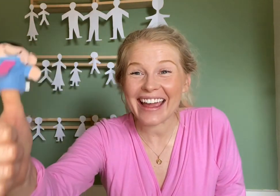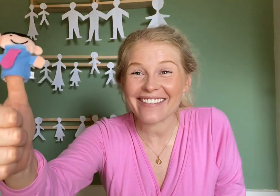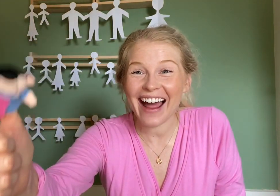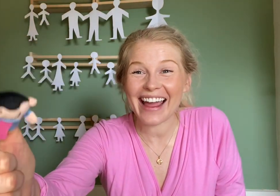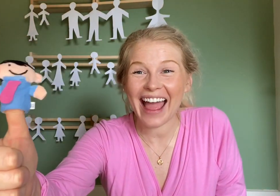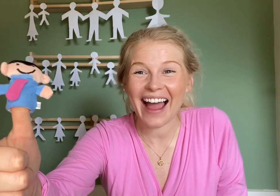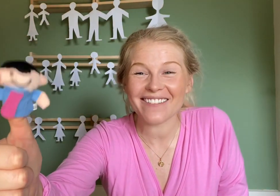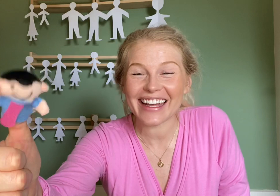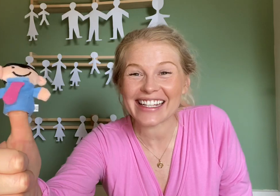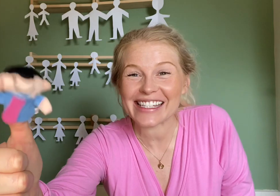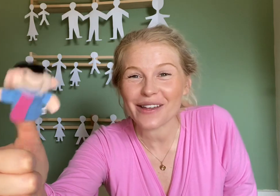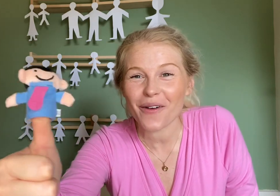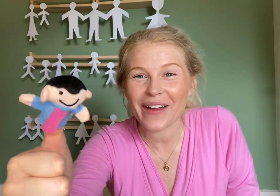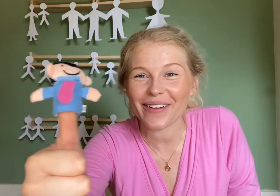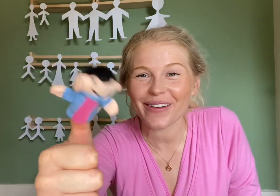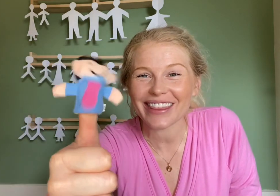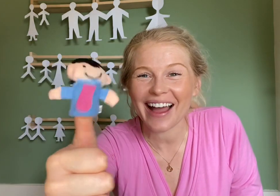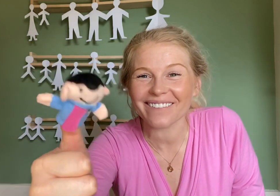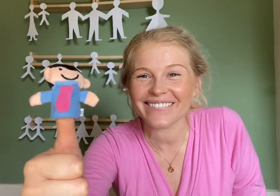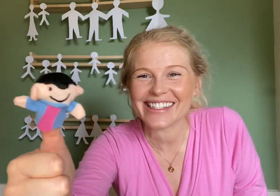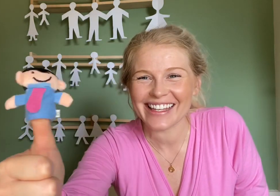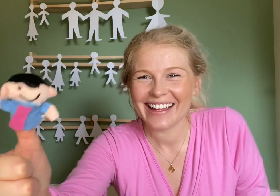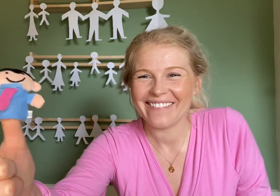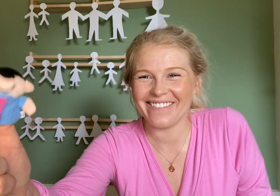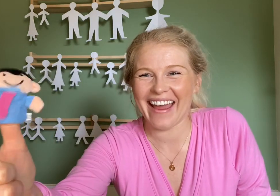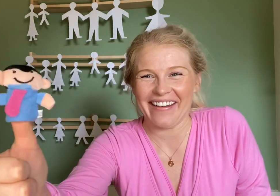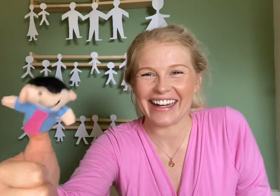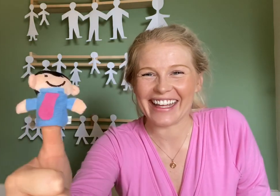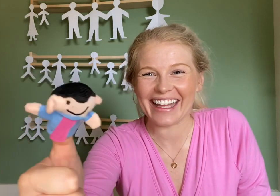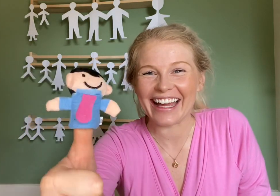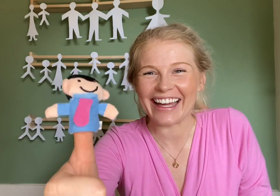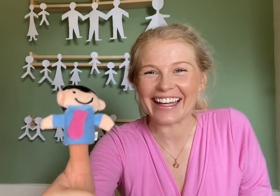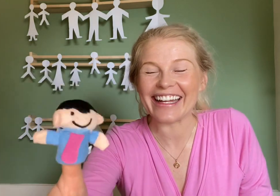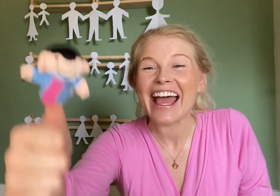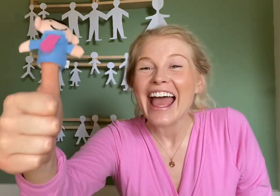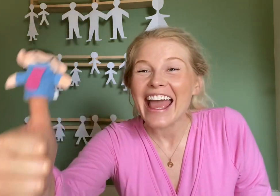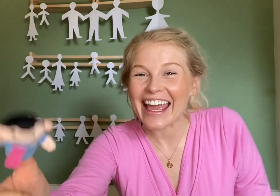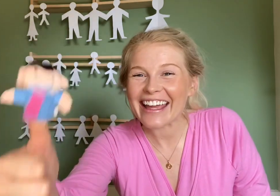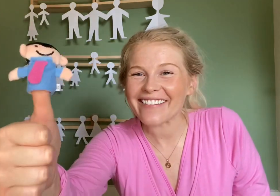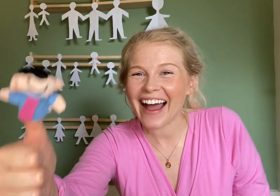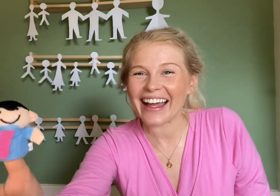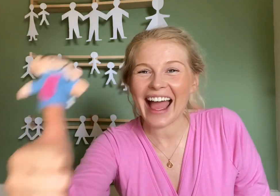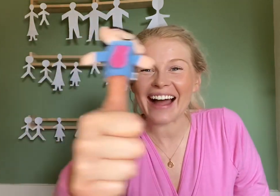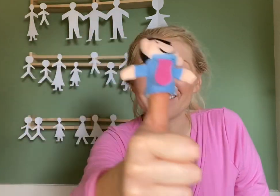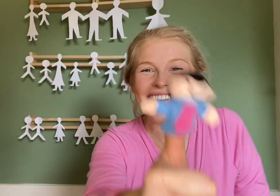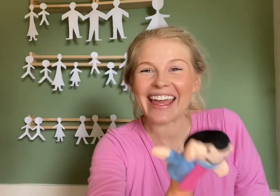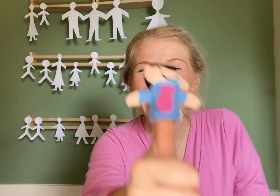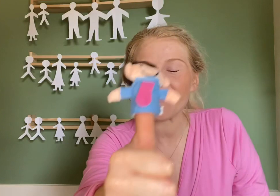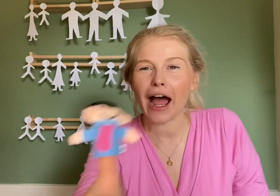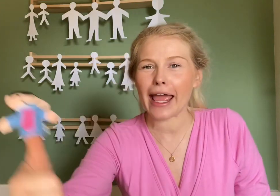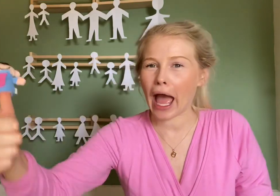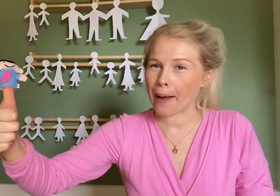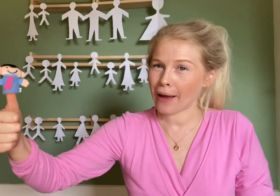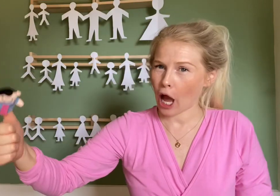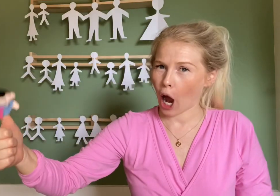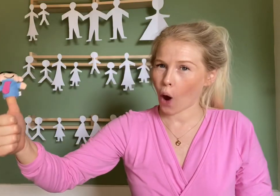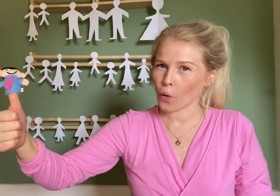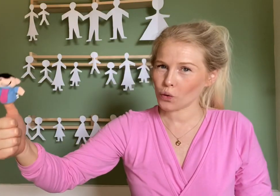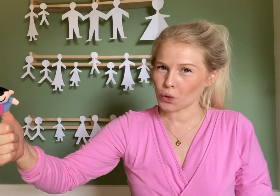I am. Can I see you all wiggle your thumbs? Very good. Here I am, here I am. How do